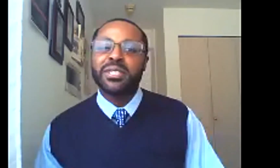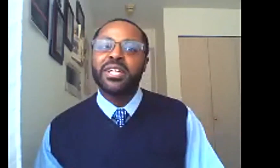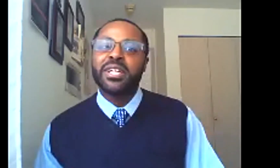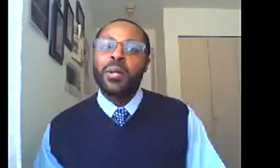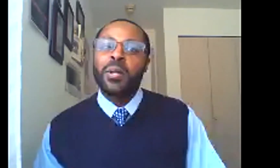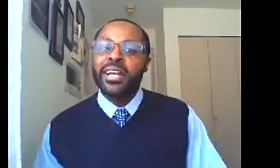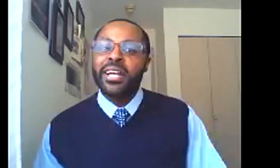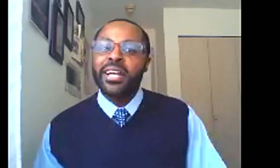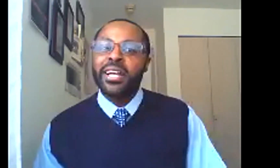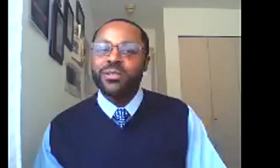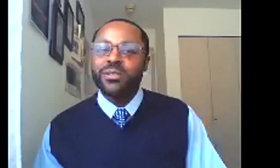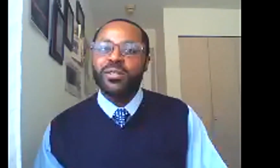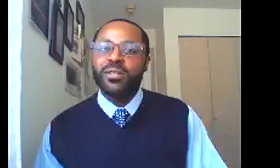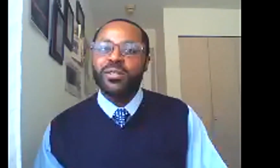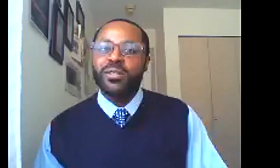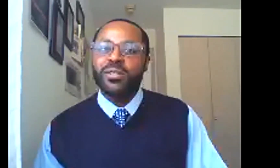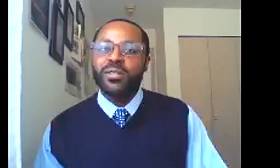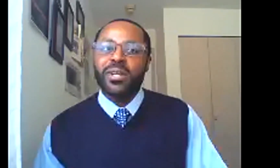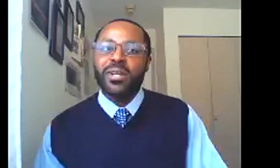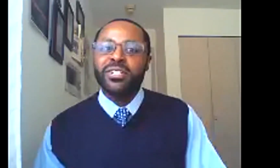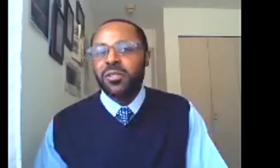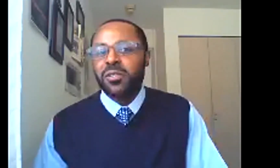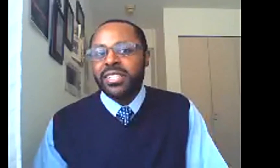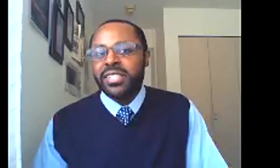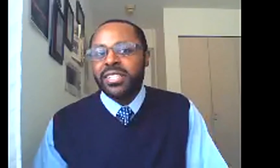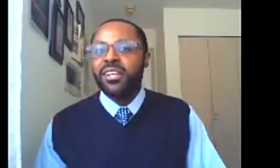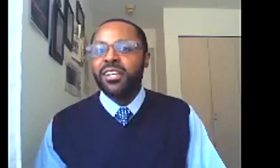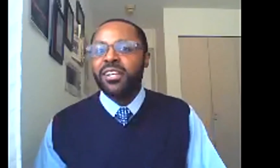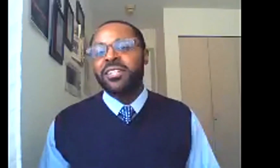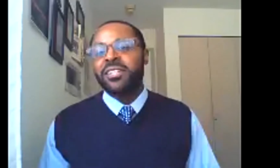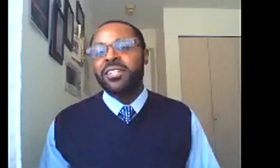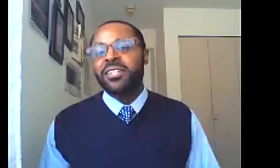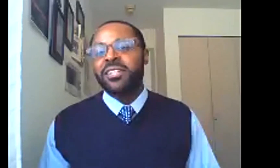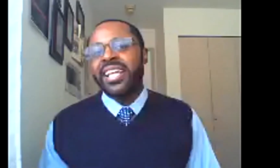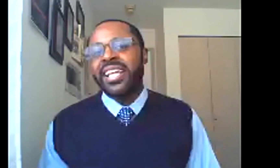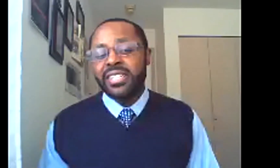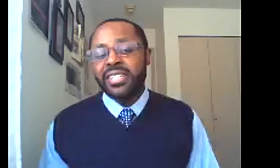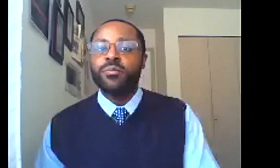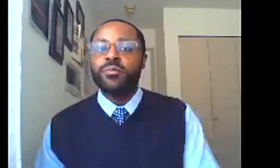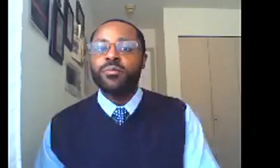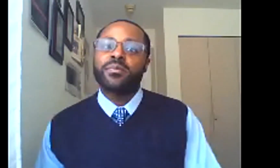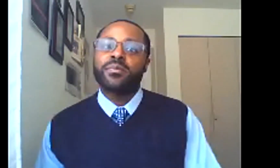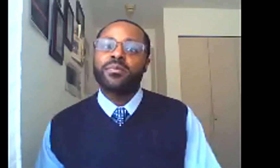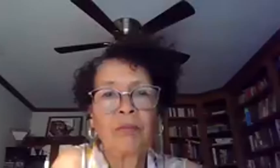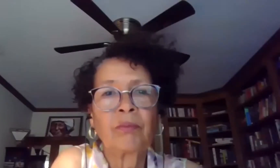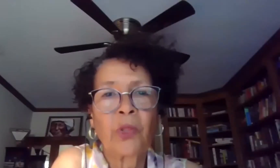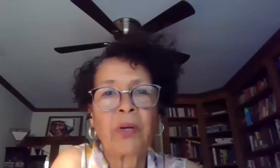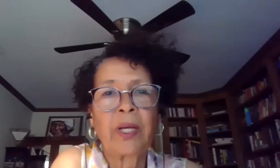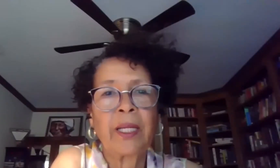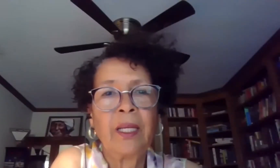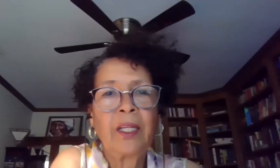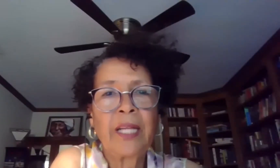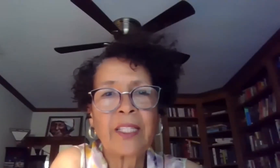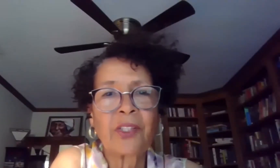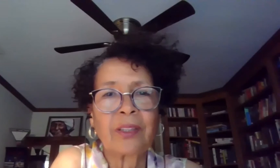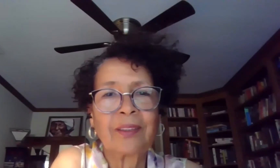continue to look, look back to, you know, what happened a hundred years ago, because we're still living in that moment in a sense. Great.